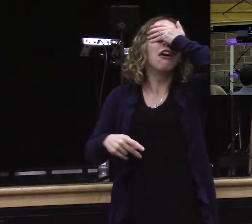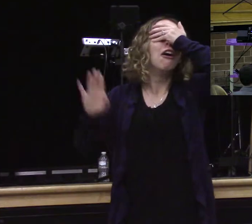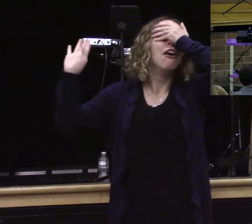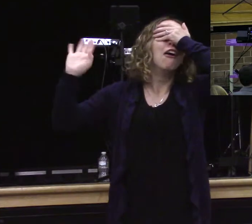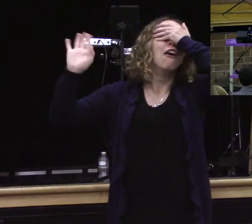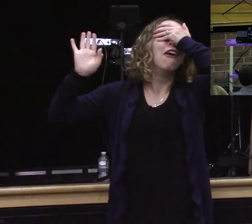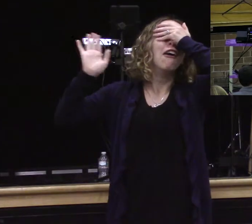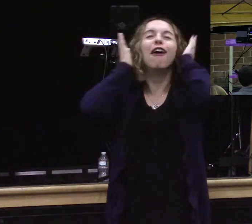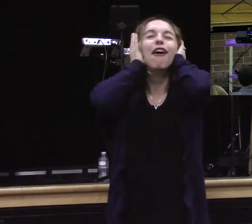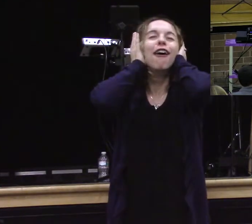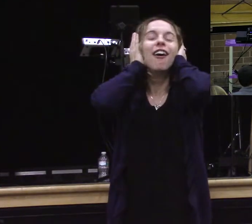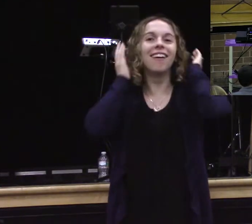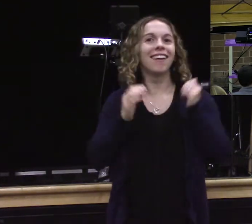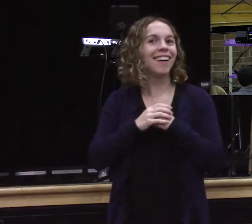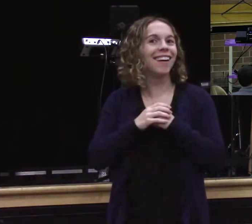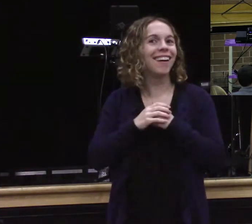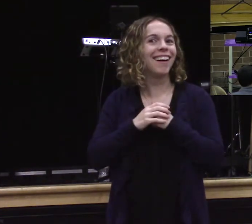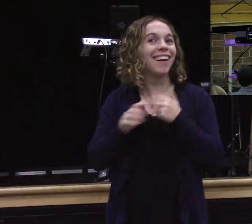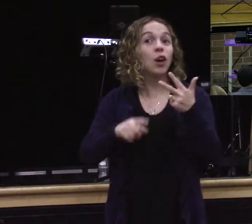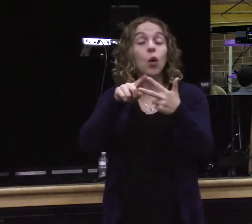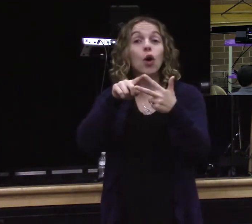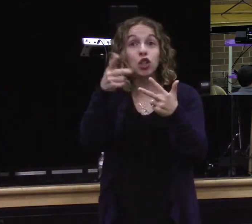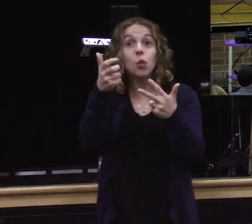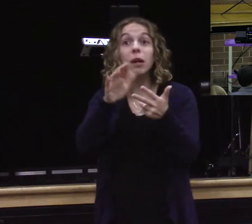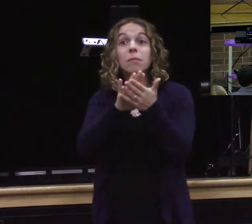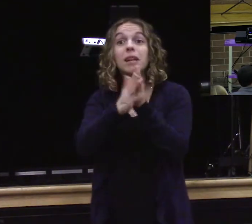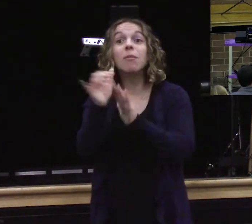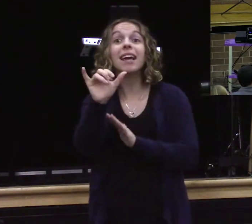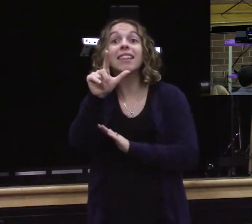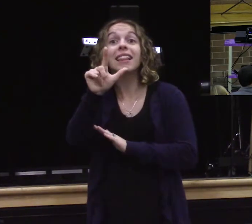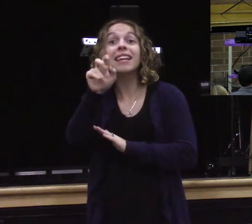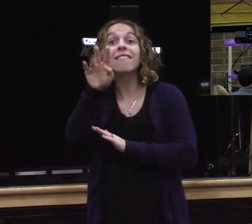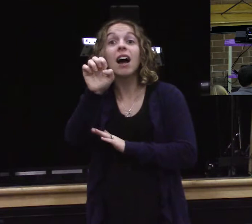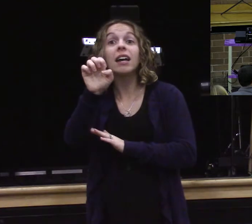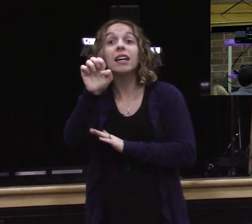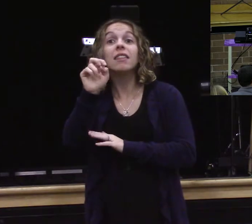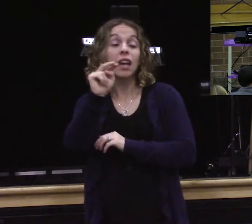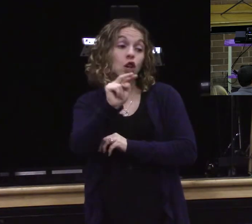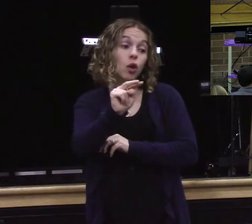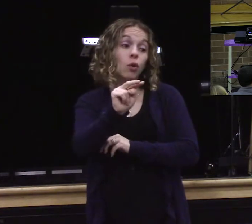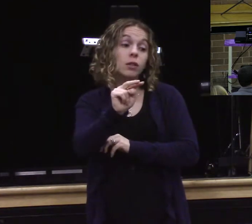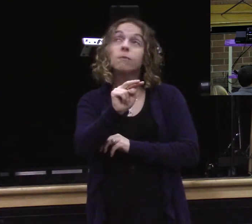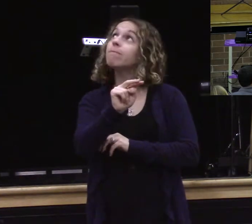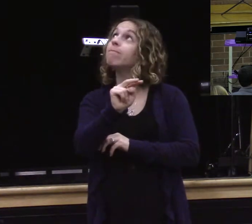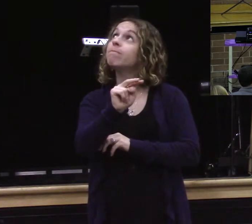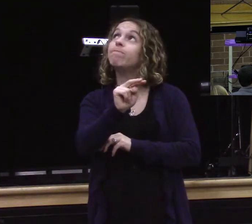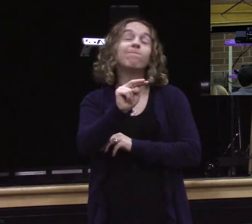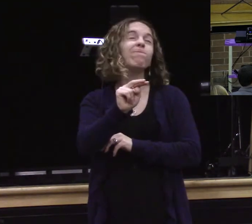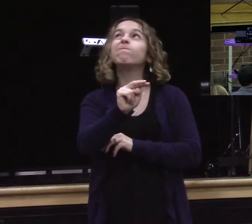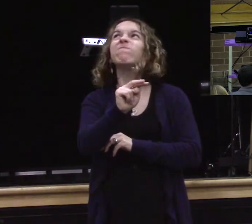or the Levite say that's not good or the Samaritan and